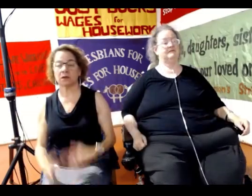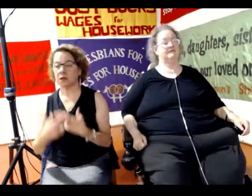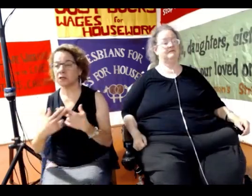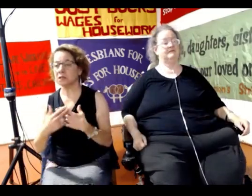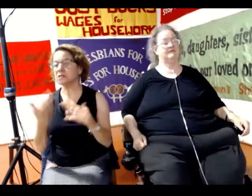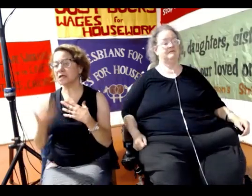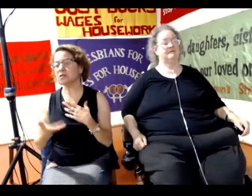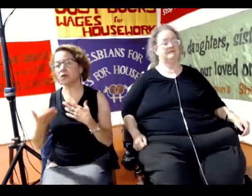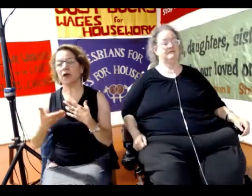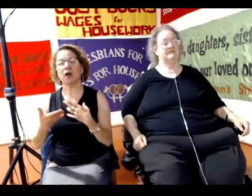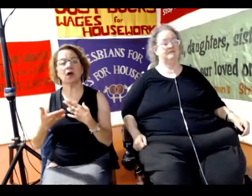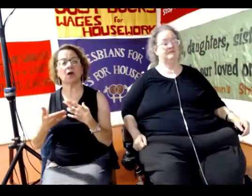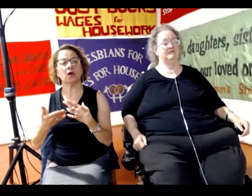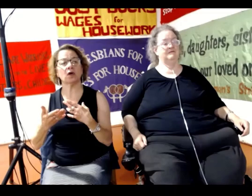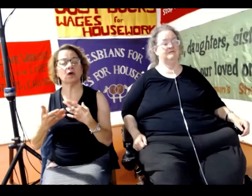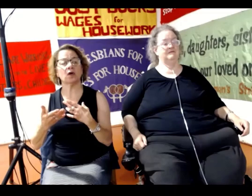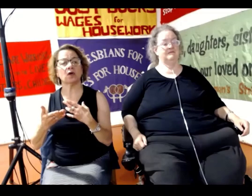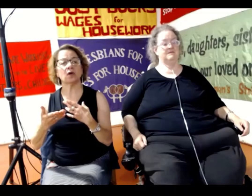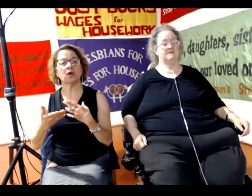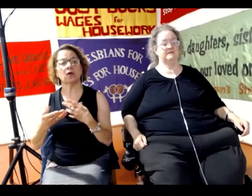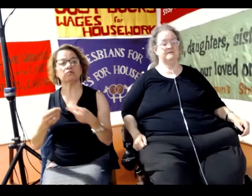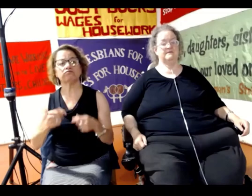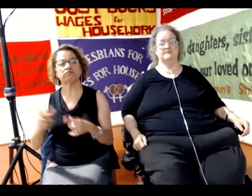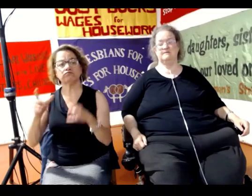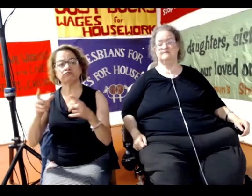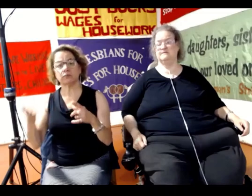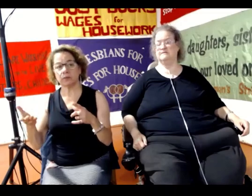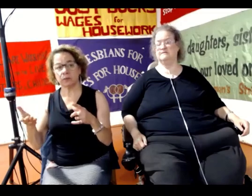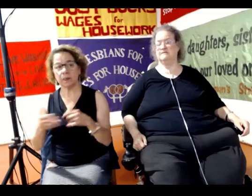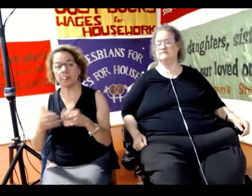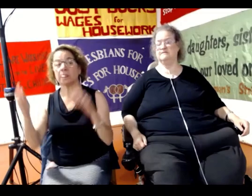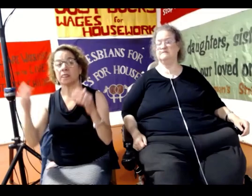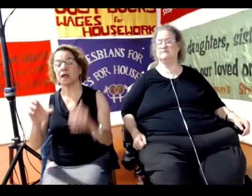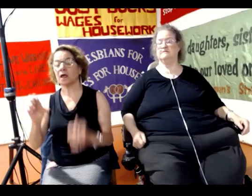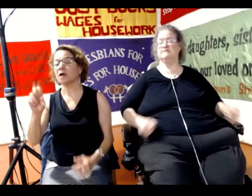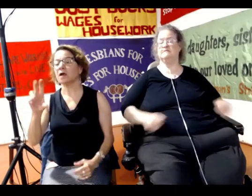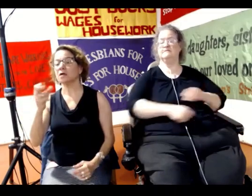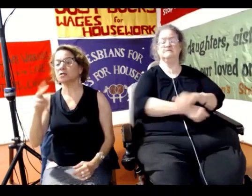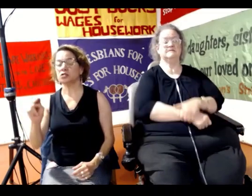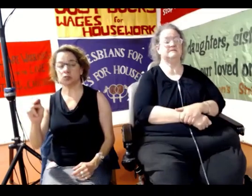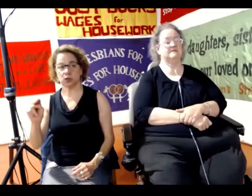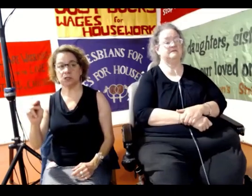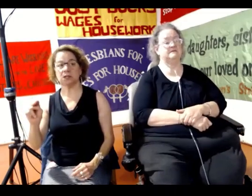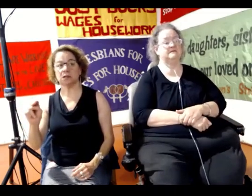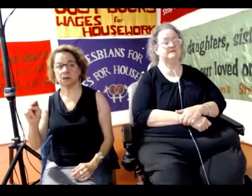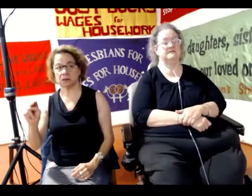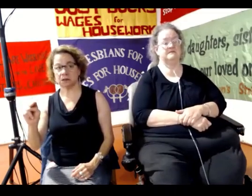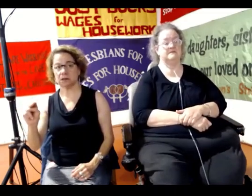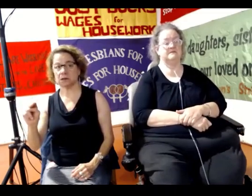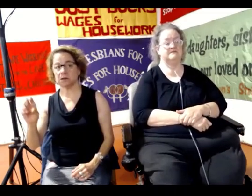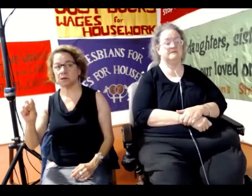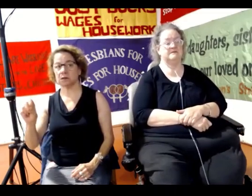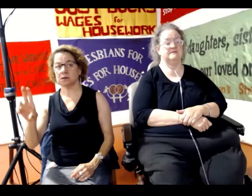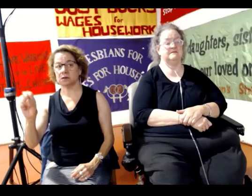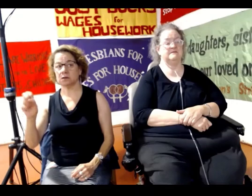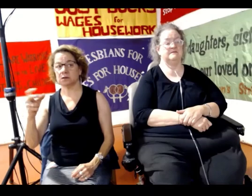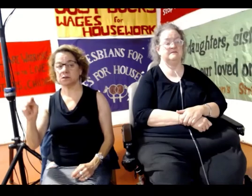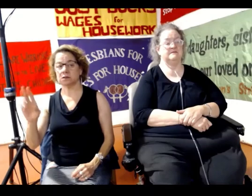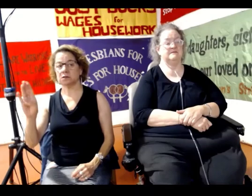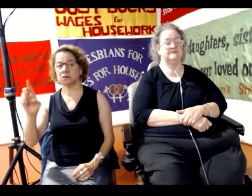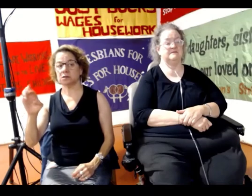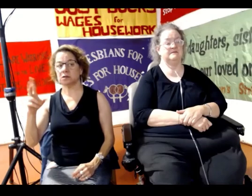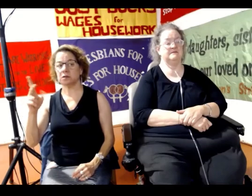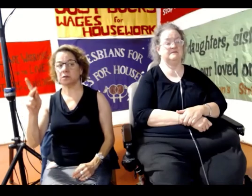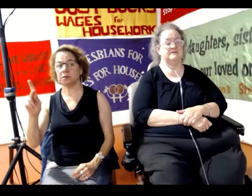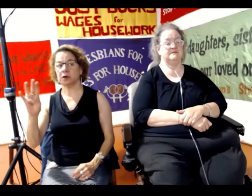Okay. Okay, so... The next speaker, Susan Burton, right? She's online. Yeah, Susan Burton from